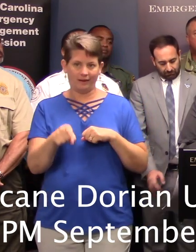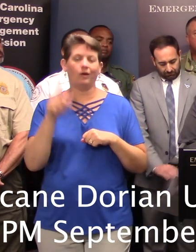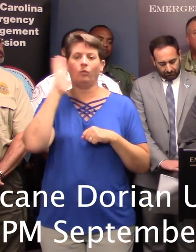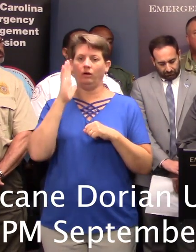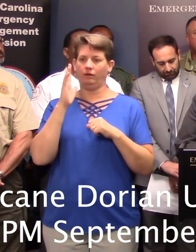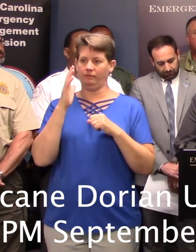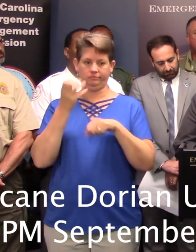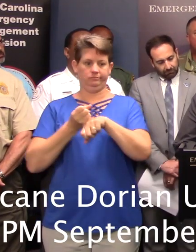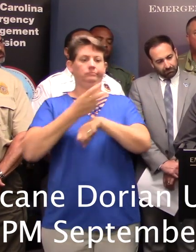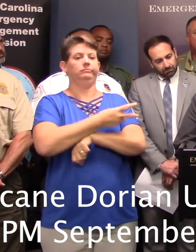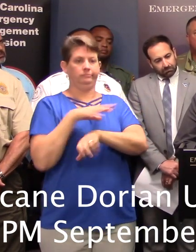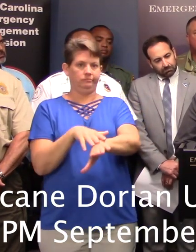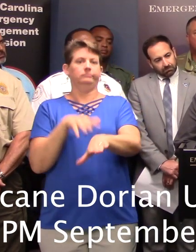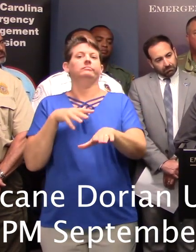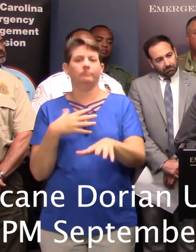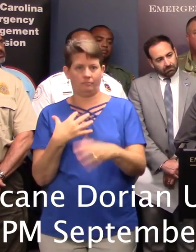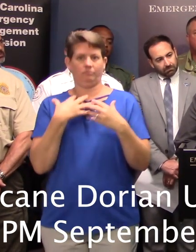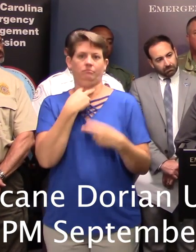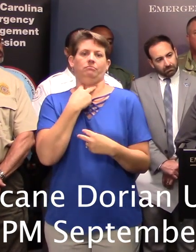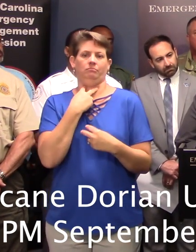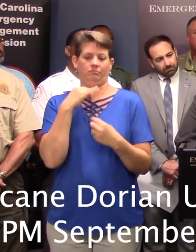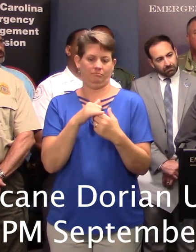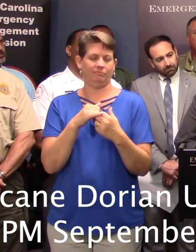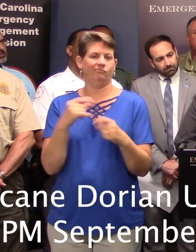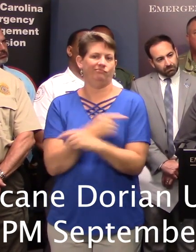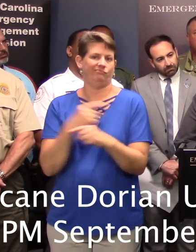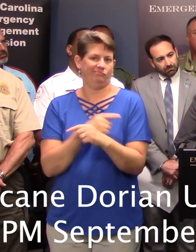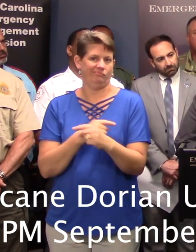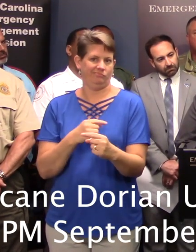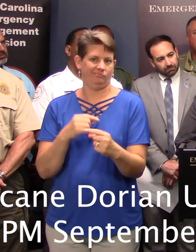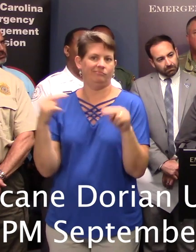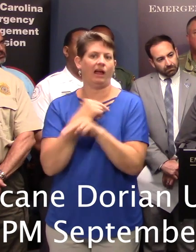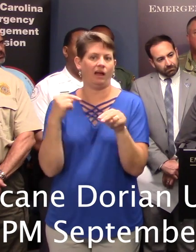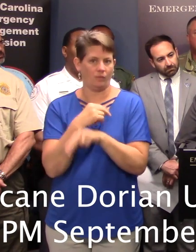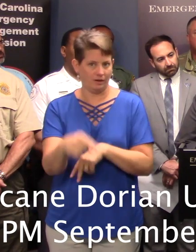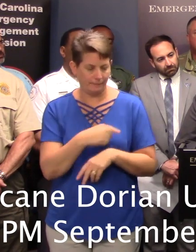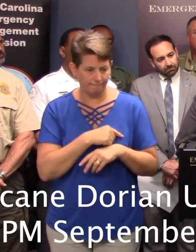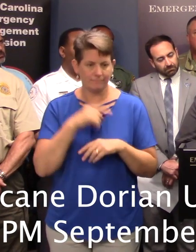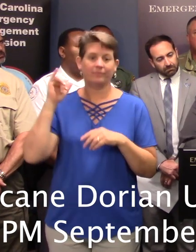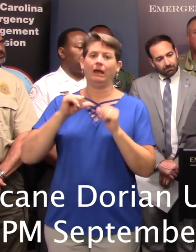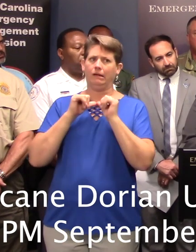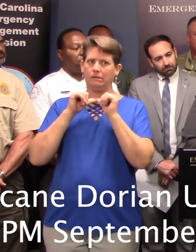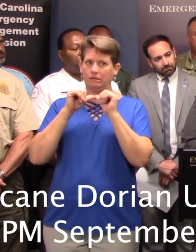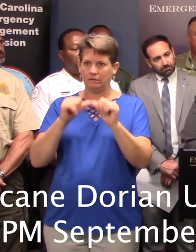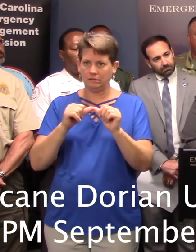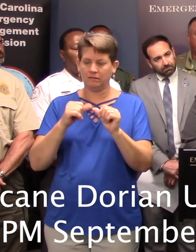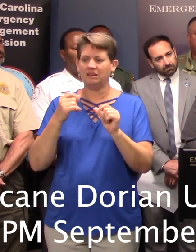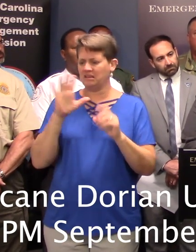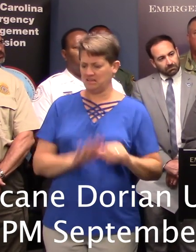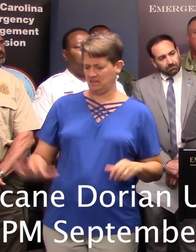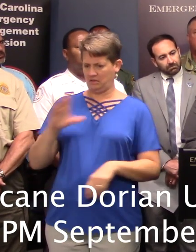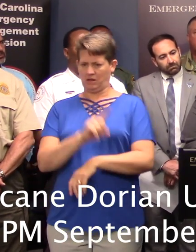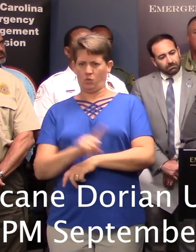capacity of the traditional I-26 westbound. And those volumes continued for the next two hours and finally started to drop at around